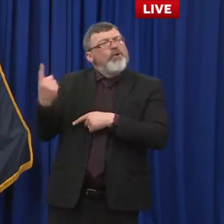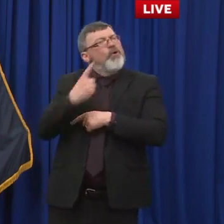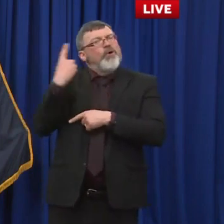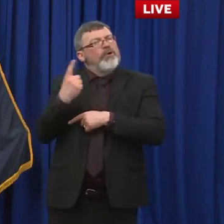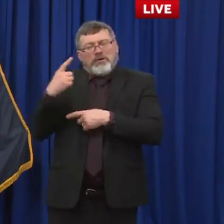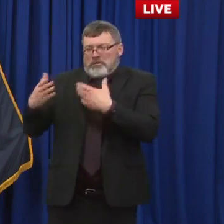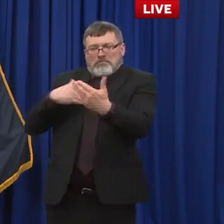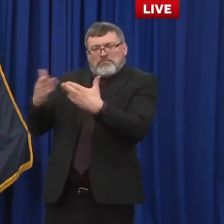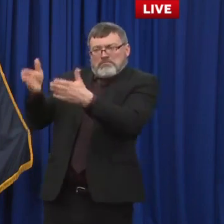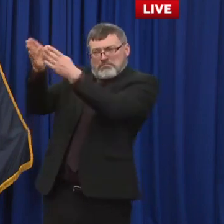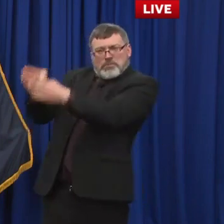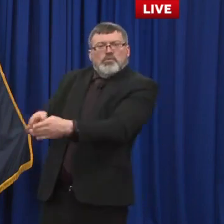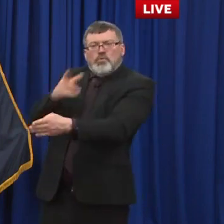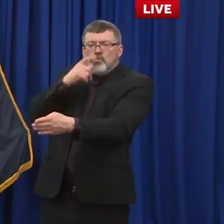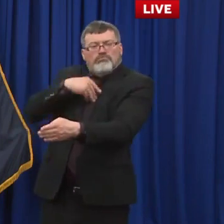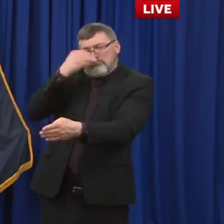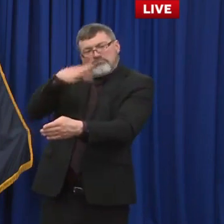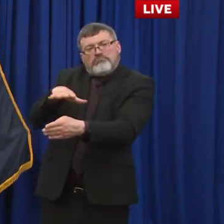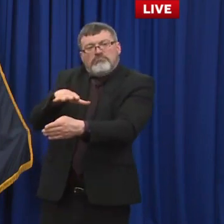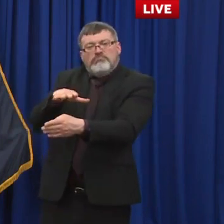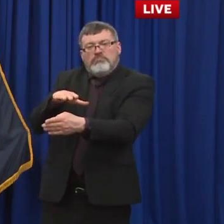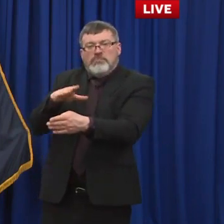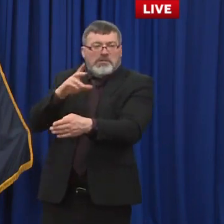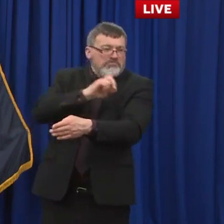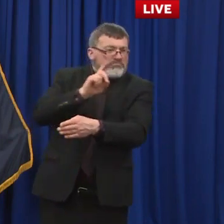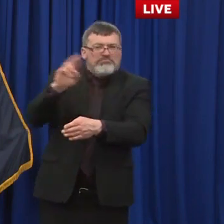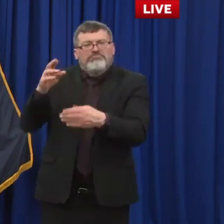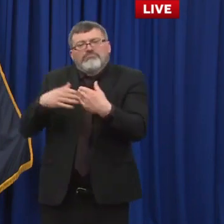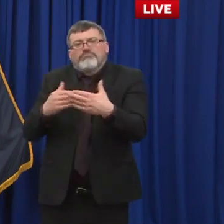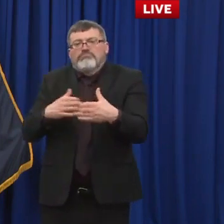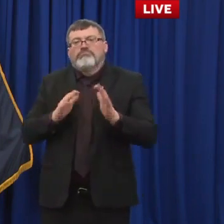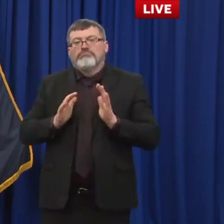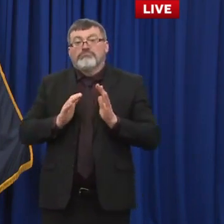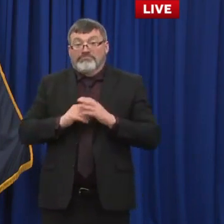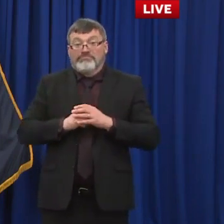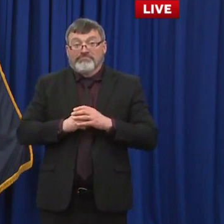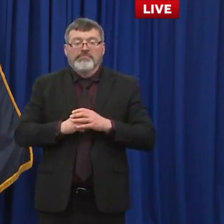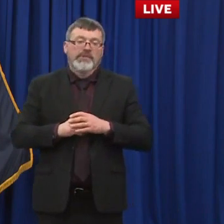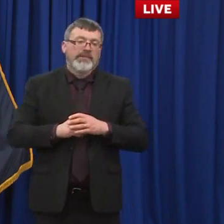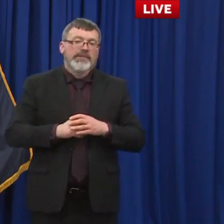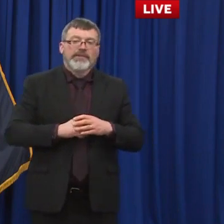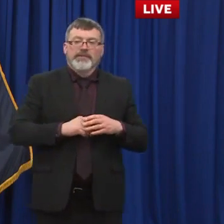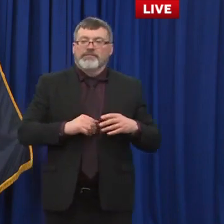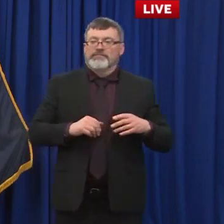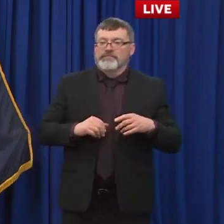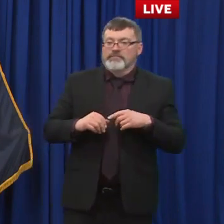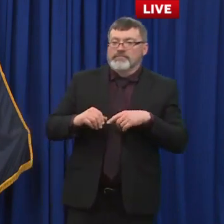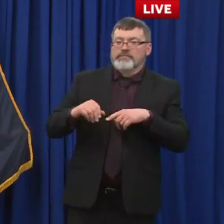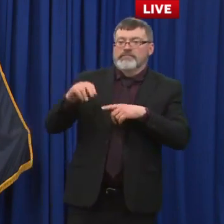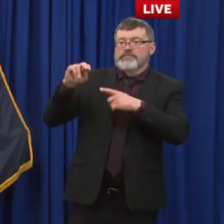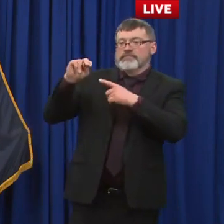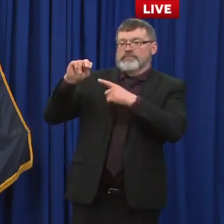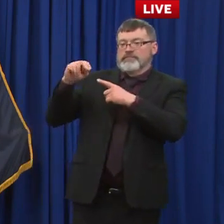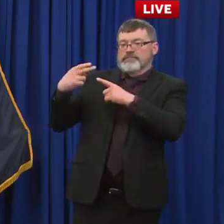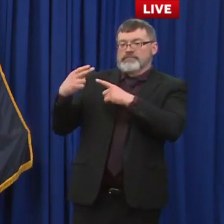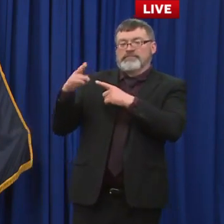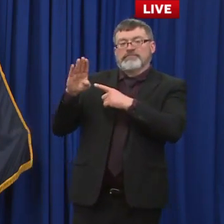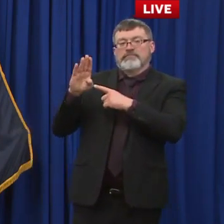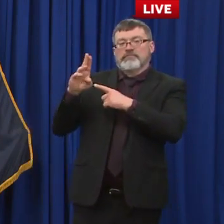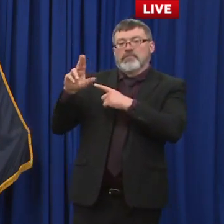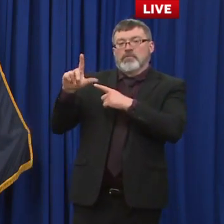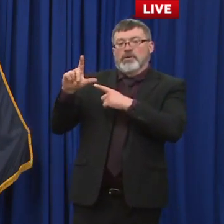and the next question comes from anne marie timmons with the new hampshire bulletin and marie please go ahead with your question